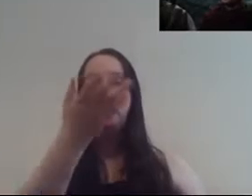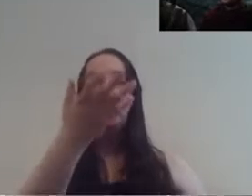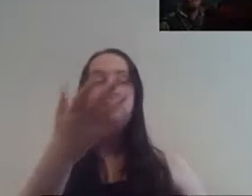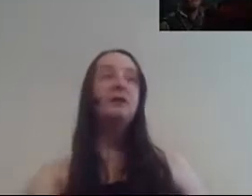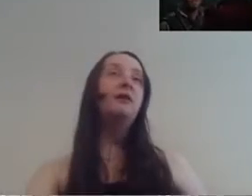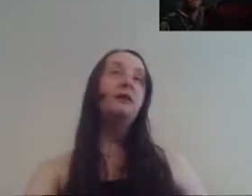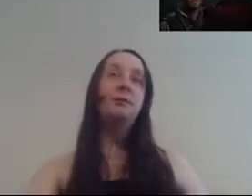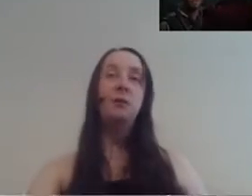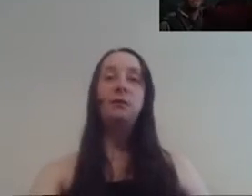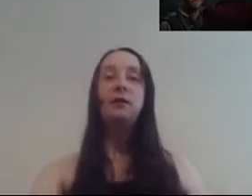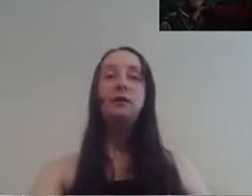right then